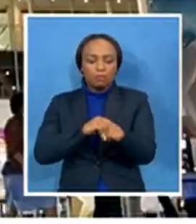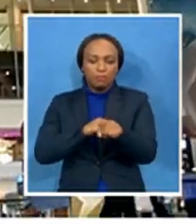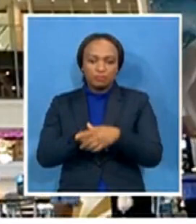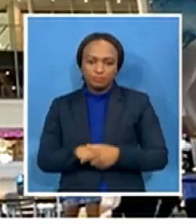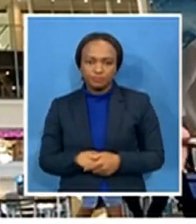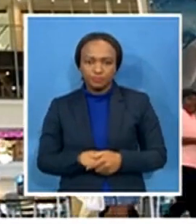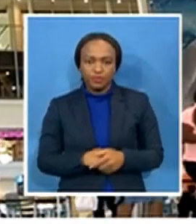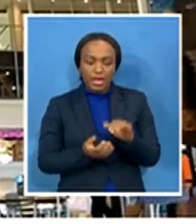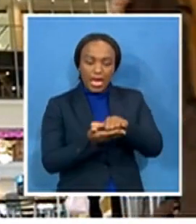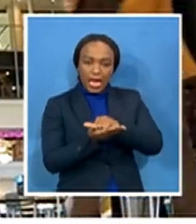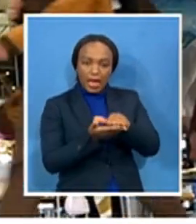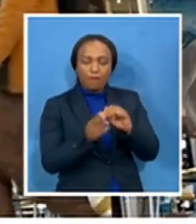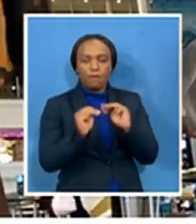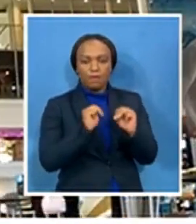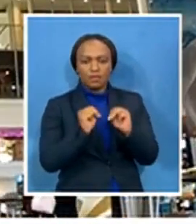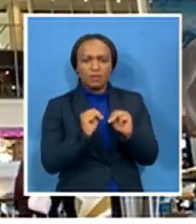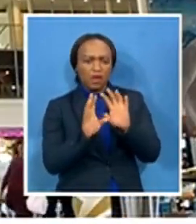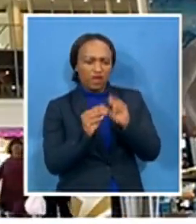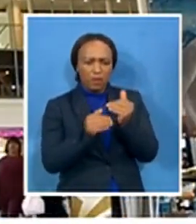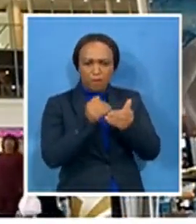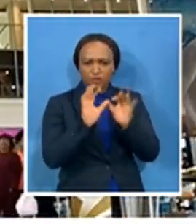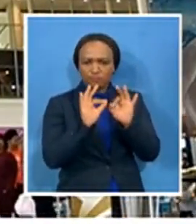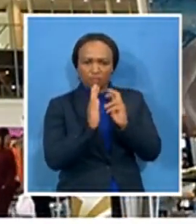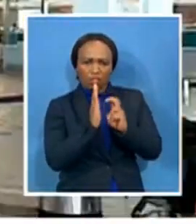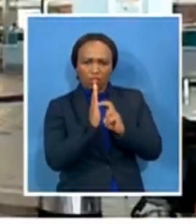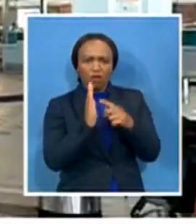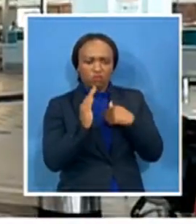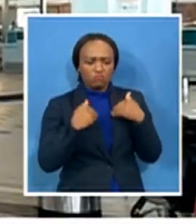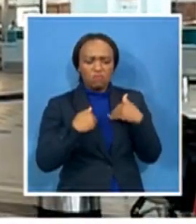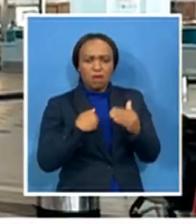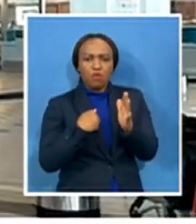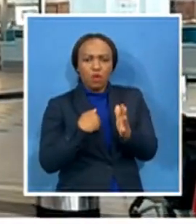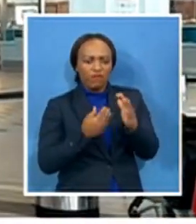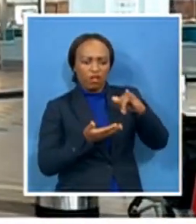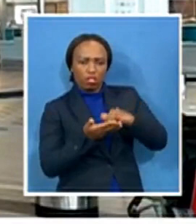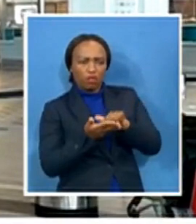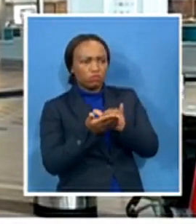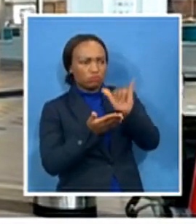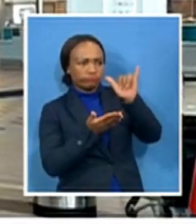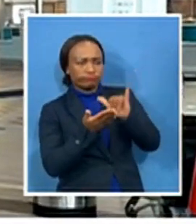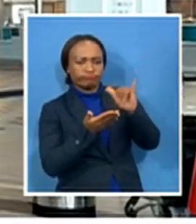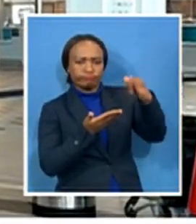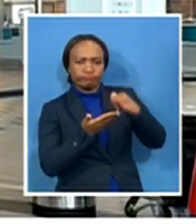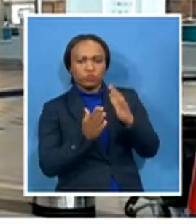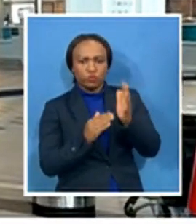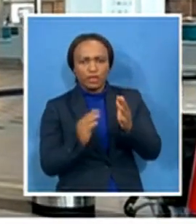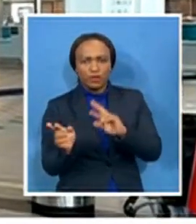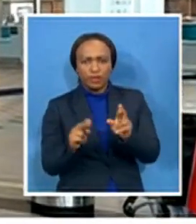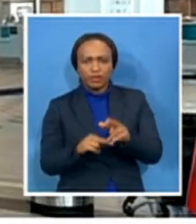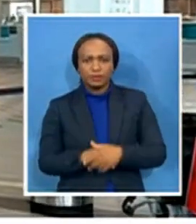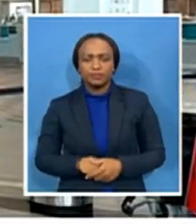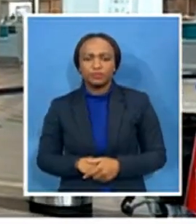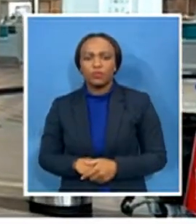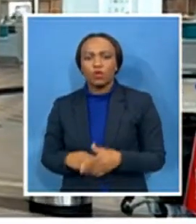place for a smooth resumption of its arrivals and departures. We have seen a slow but steady increase in passenger movement